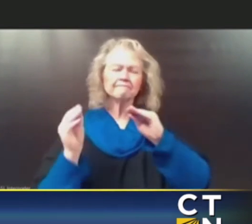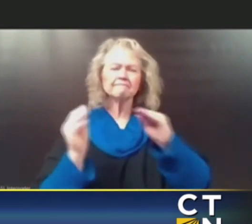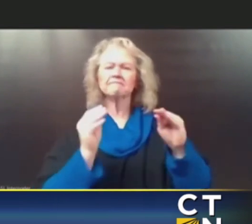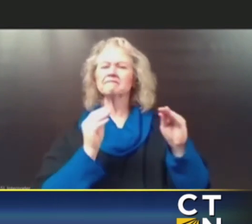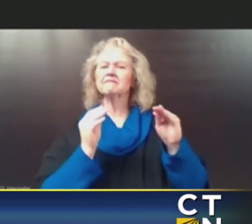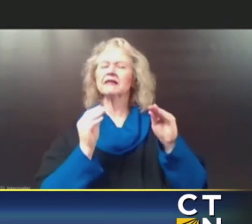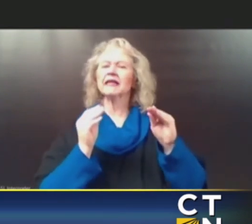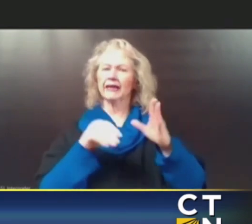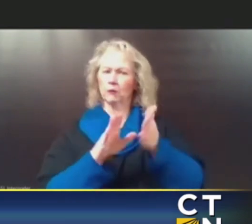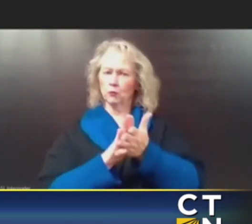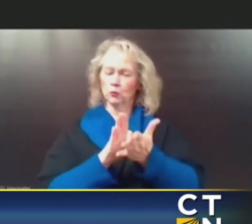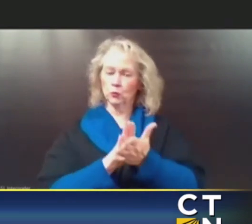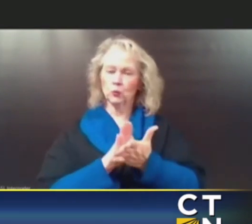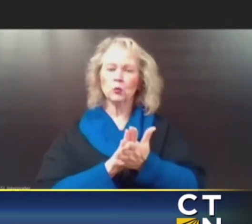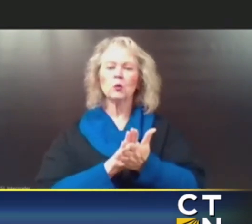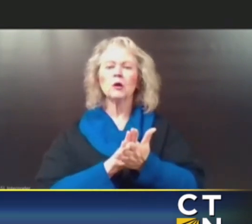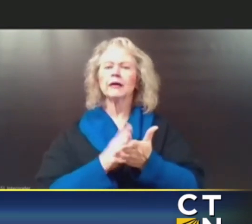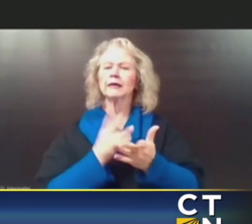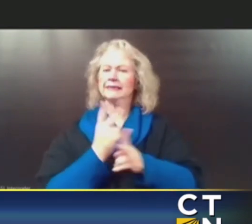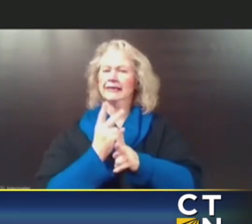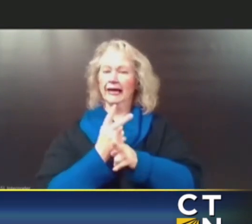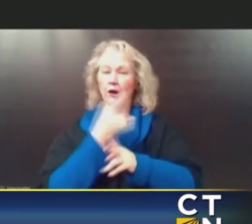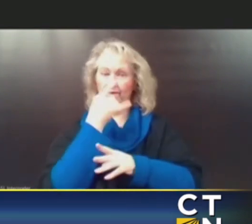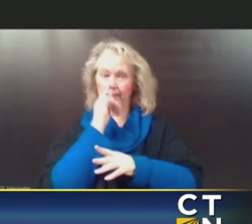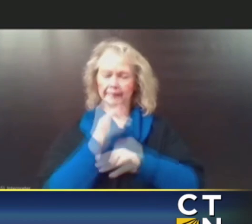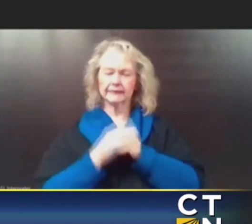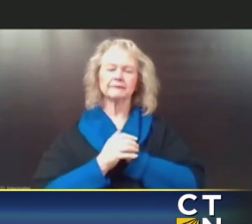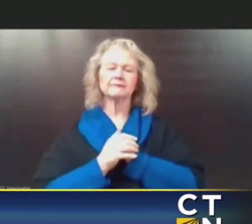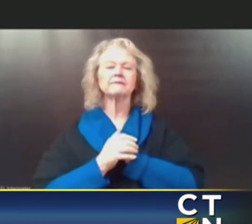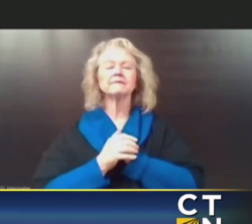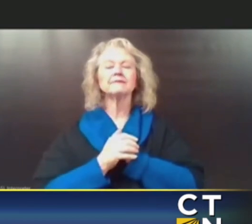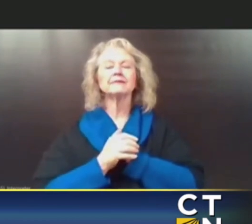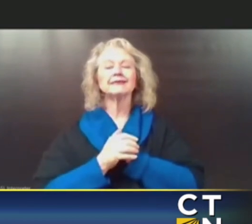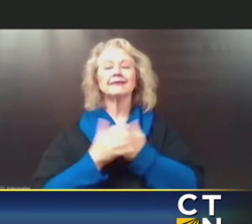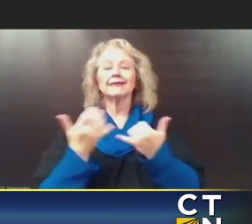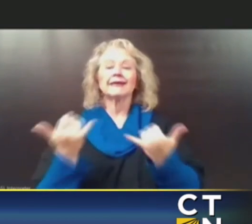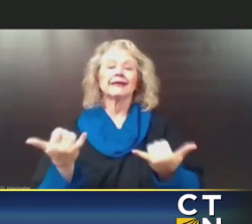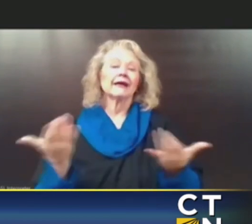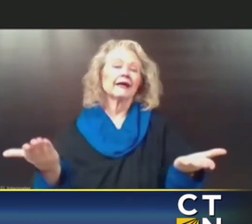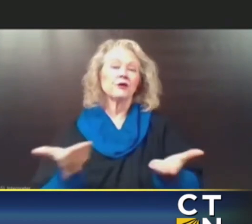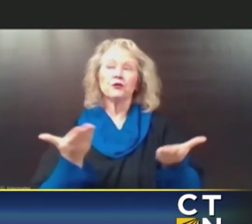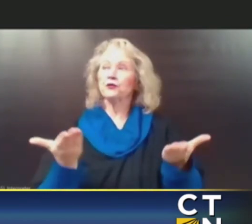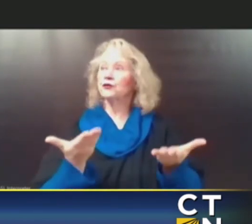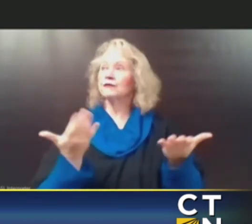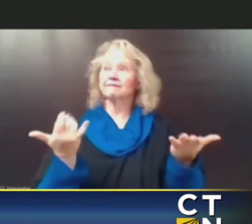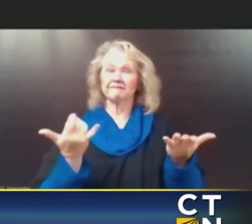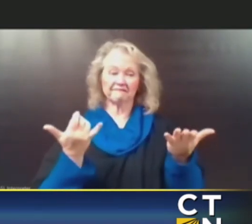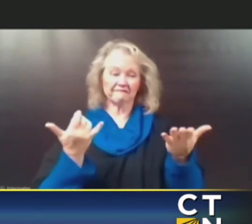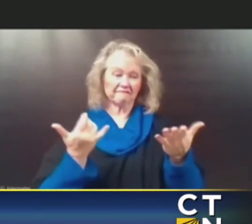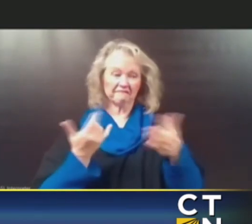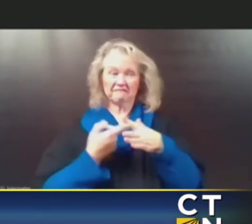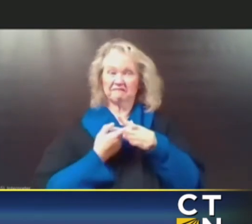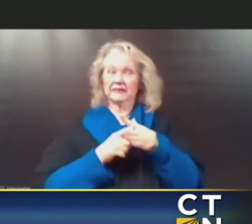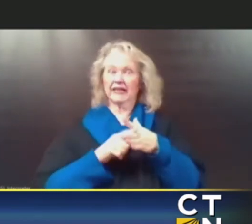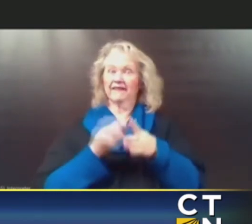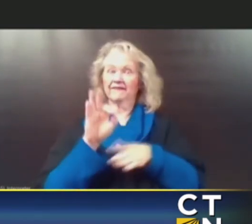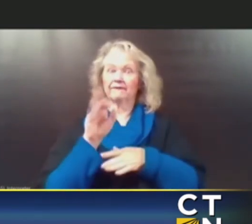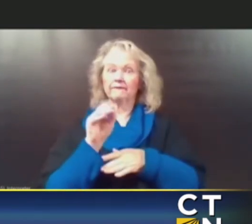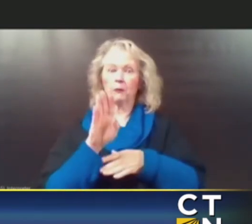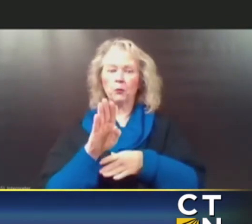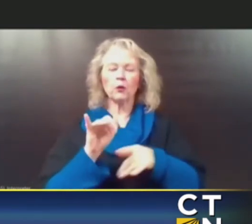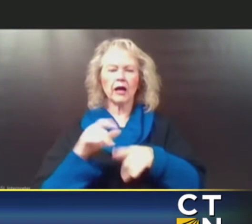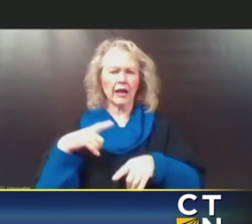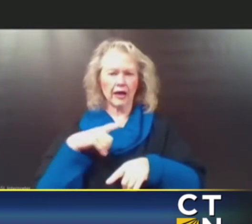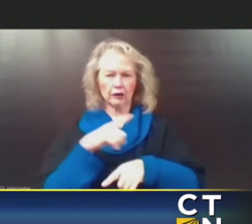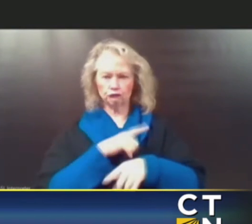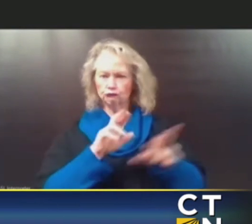could be at the school, taking care of our kids. So now here we are in early February, our legislature is about to get together